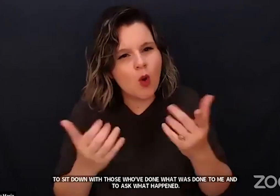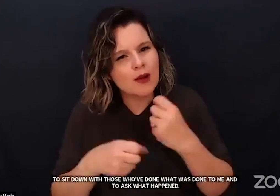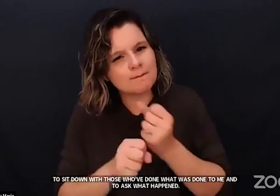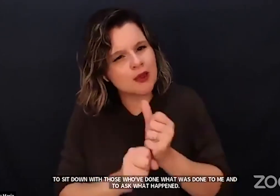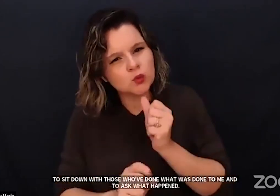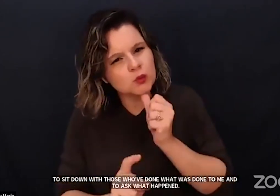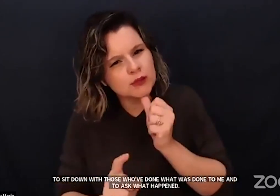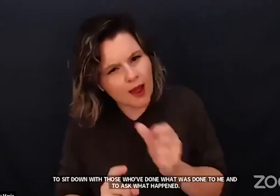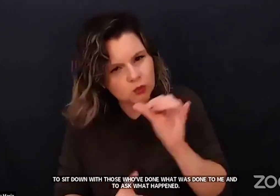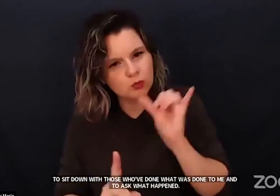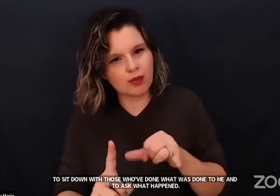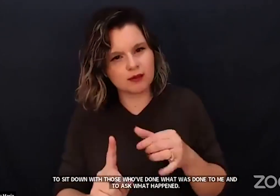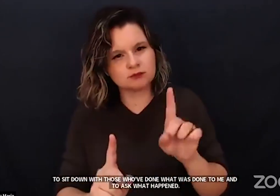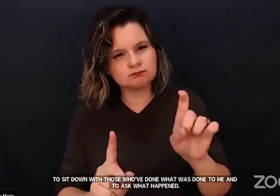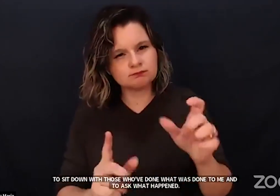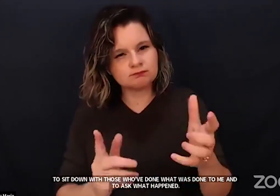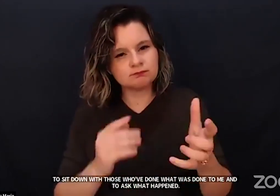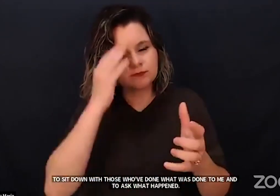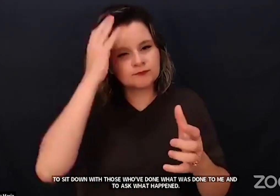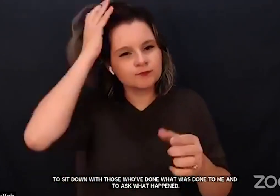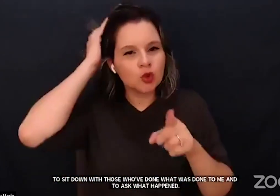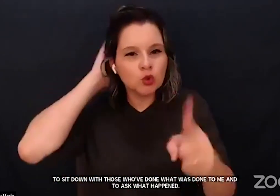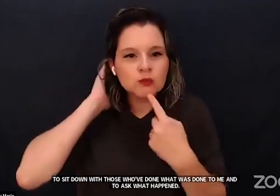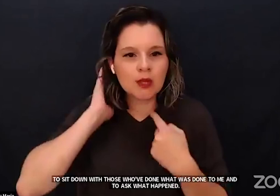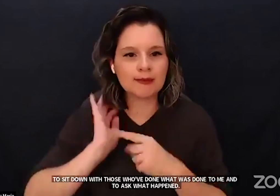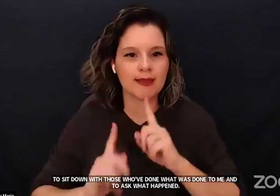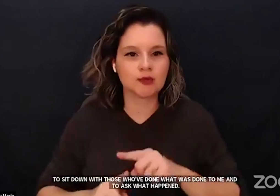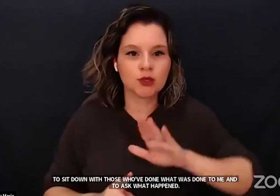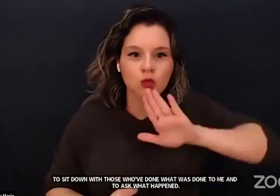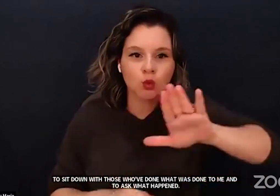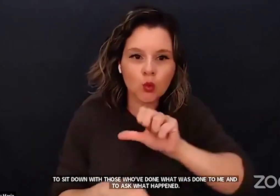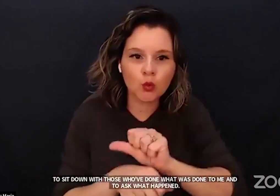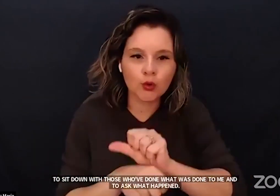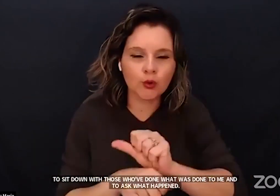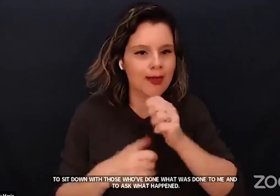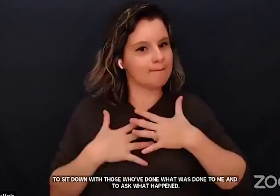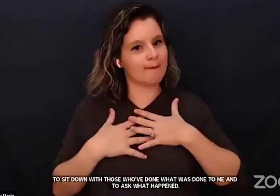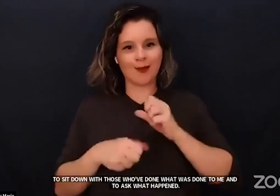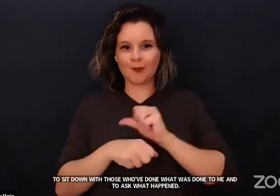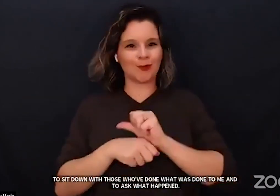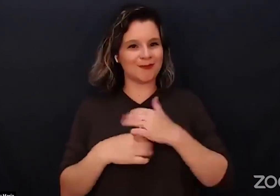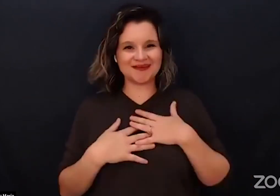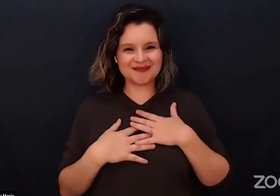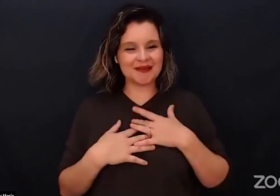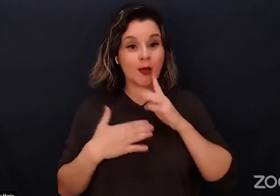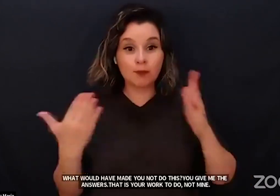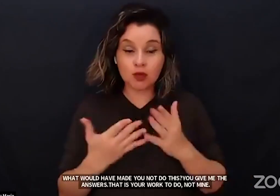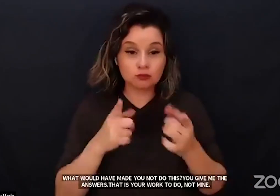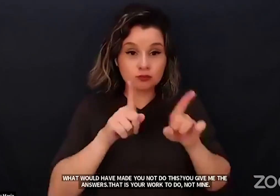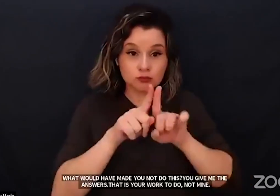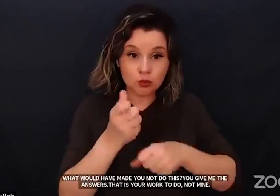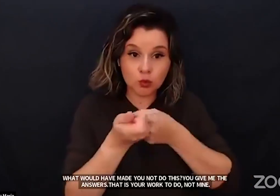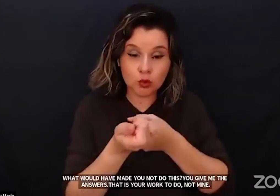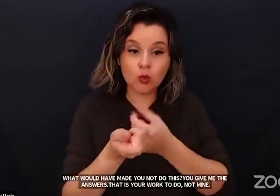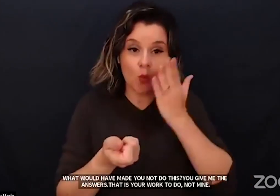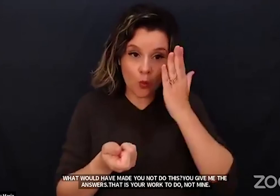this? You give me the answers. That is your work to do. Not mine. And I will be here with you while you do that